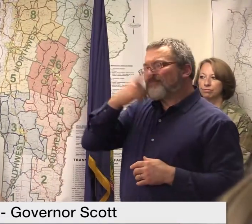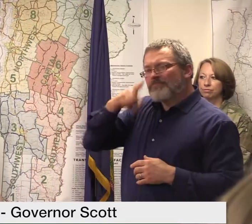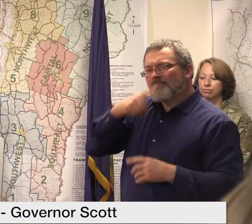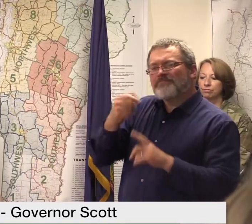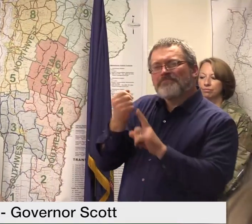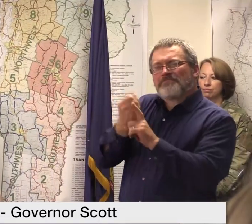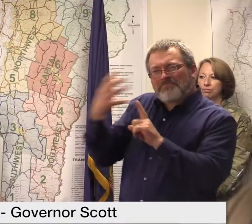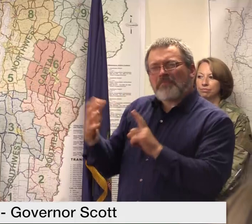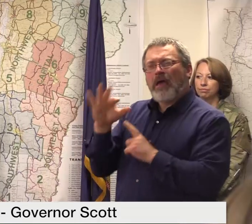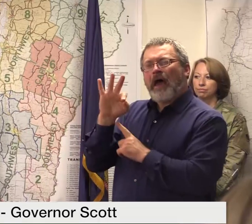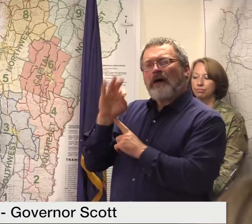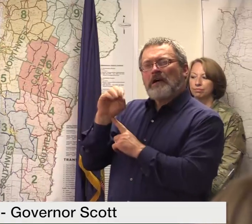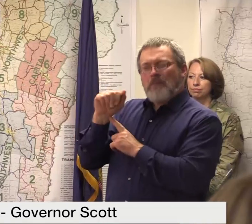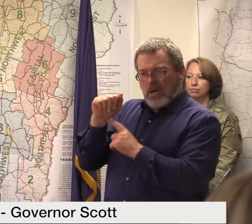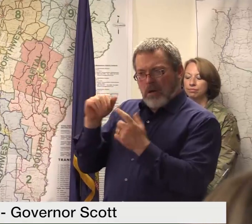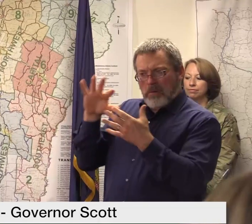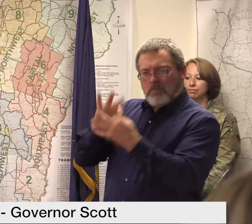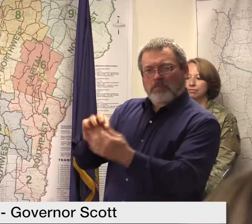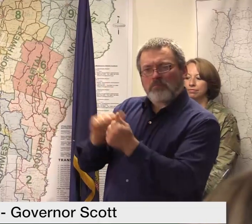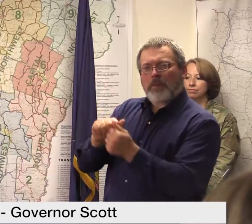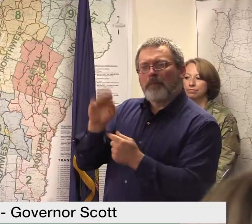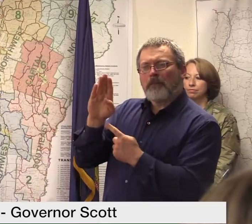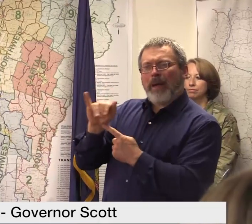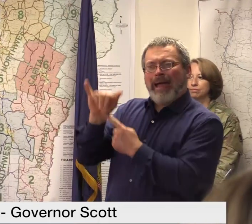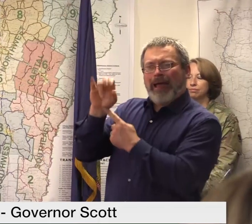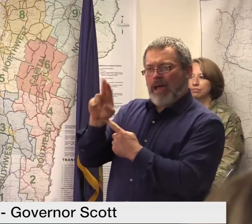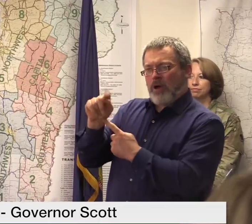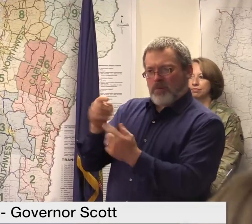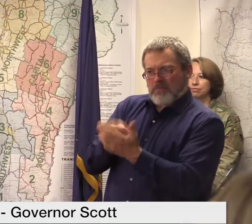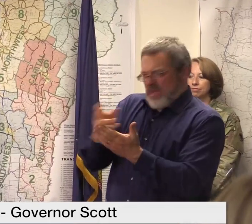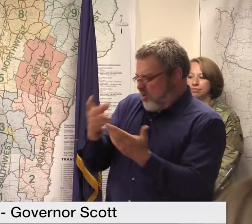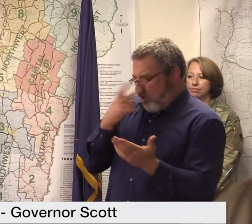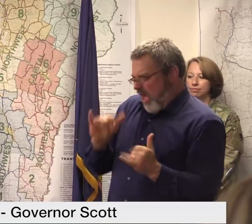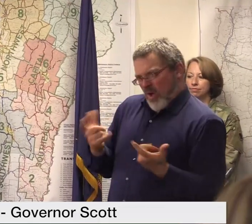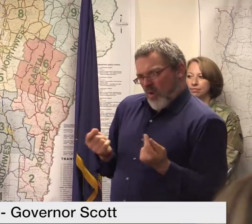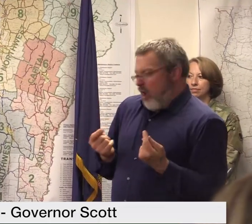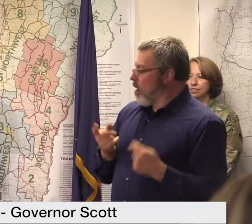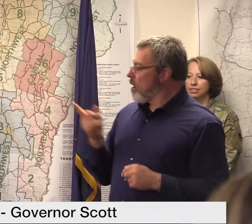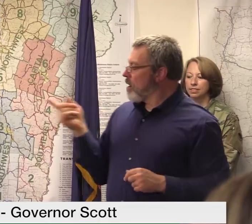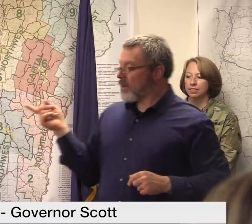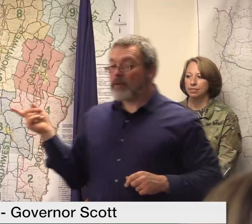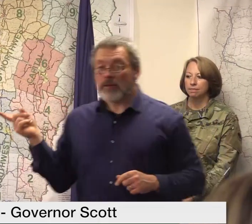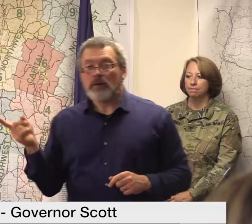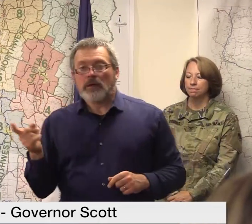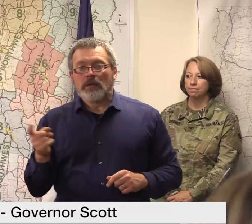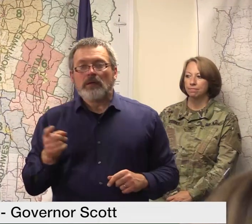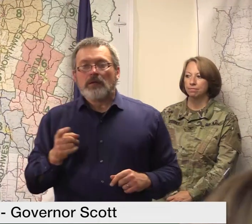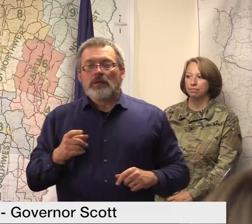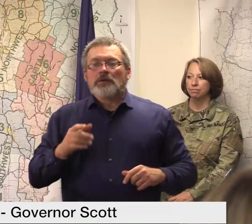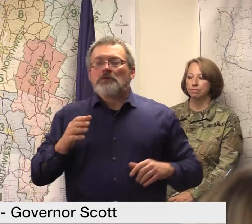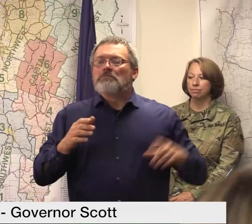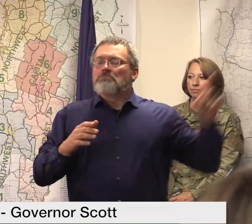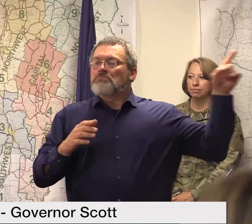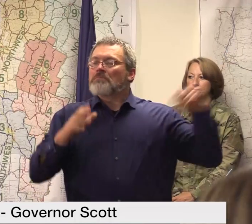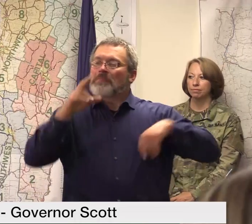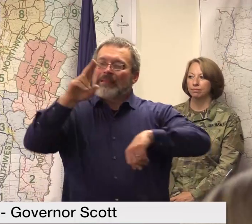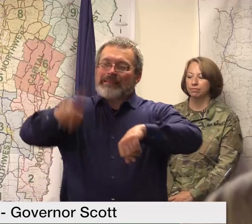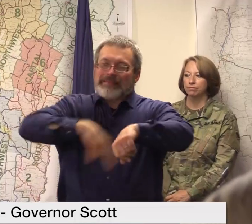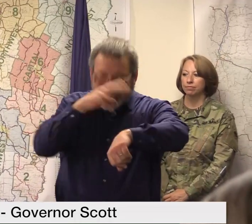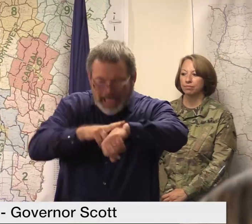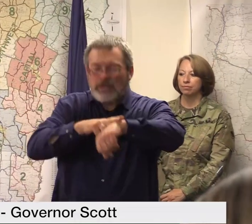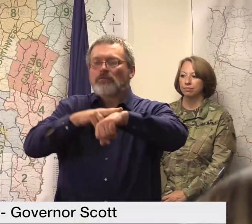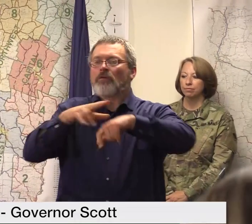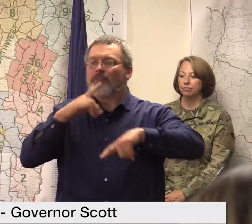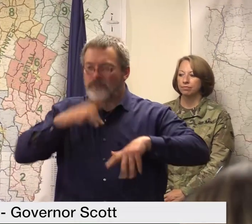insurance program and so each each community who participates in the national flood insurance program